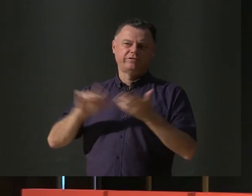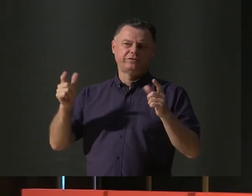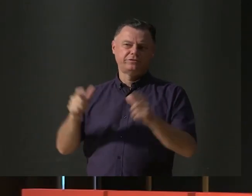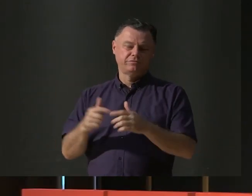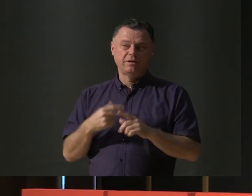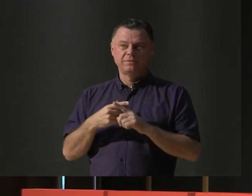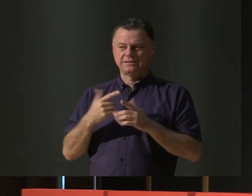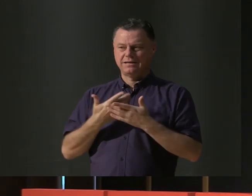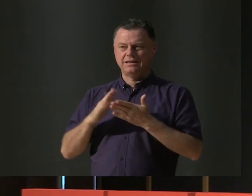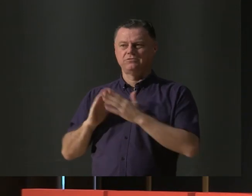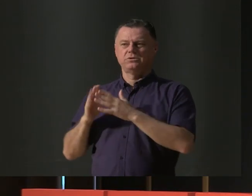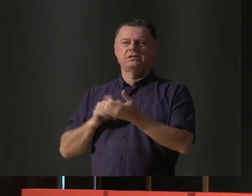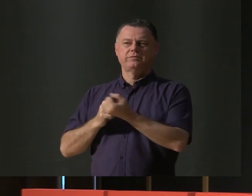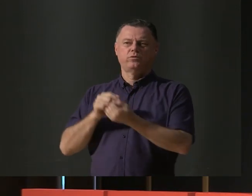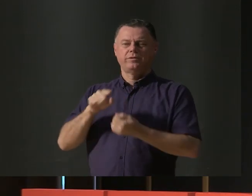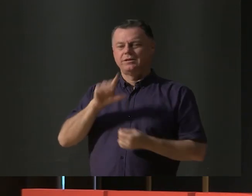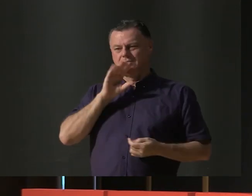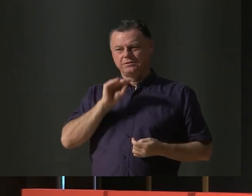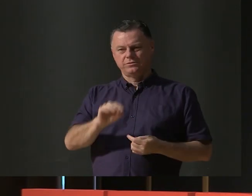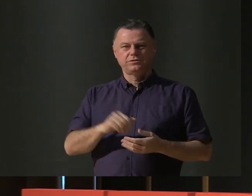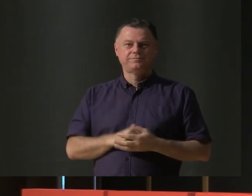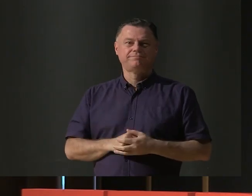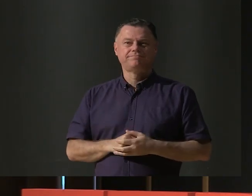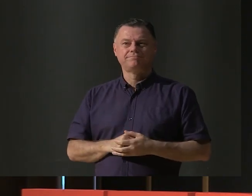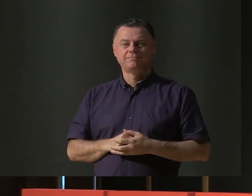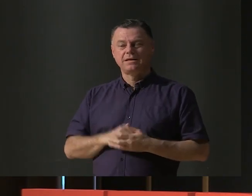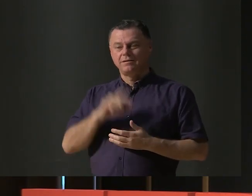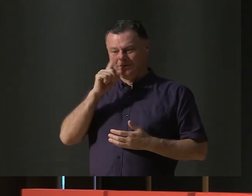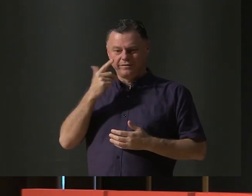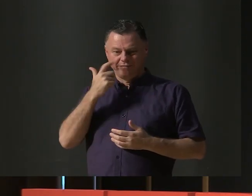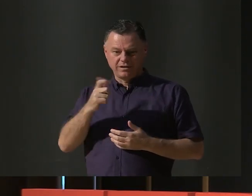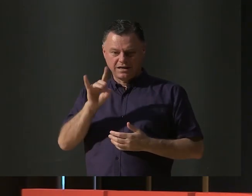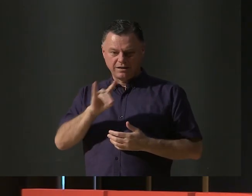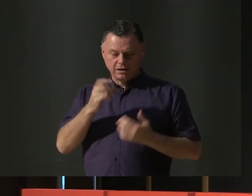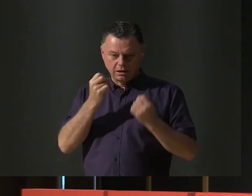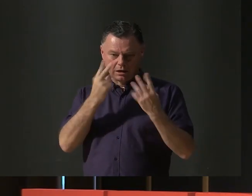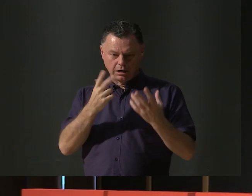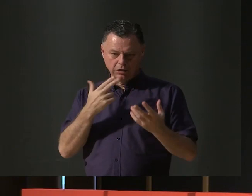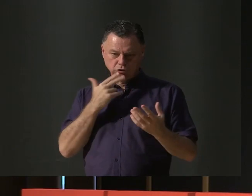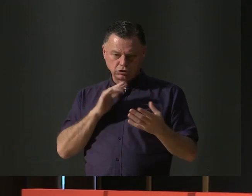But what I've found is that when people connect to cuteness, they're ignited to take action.